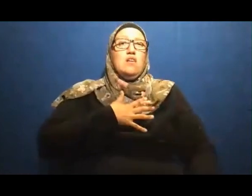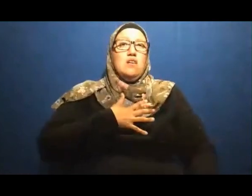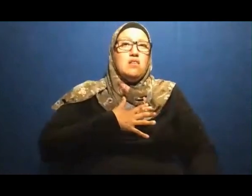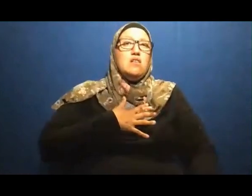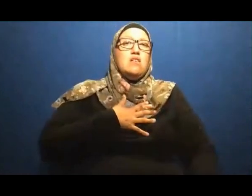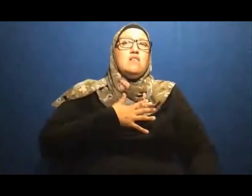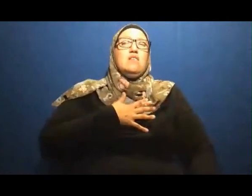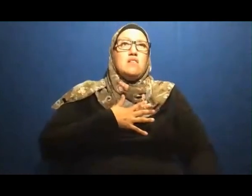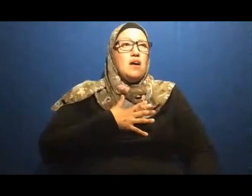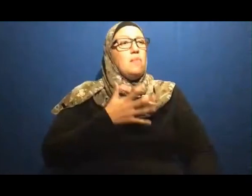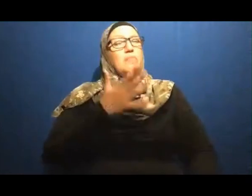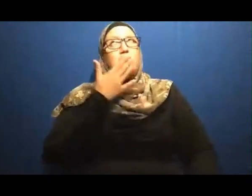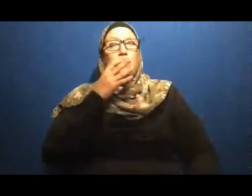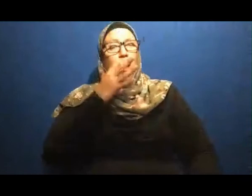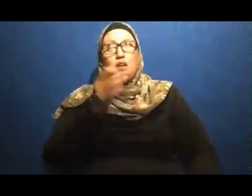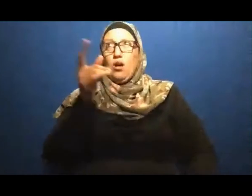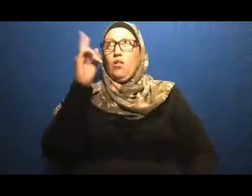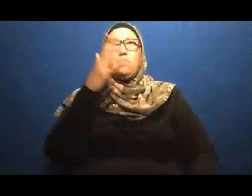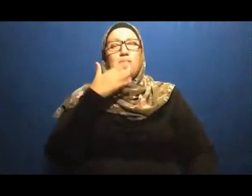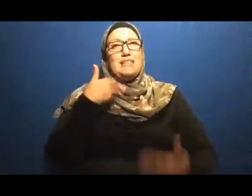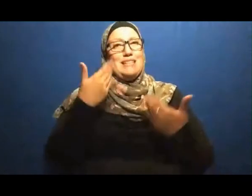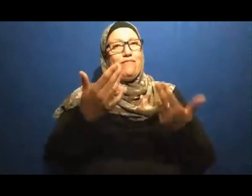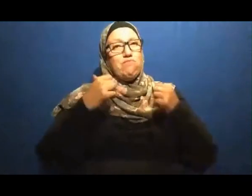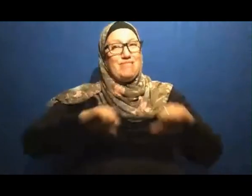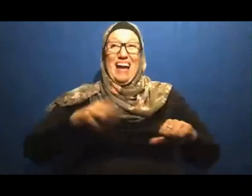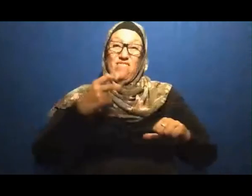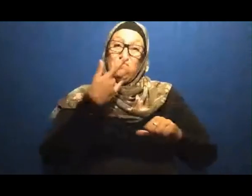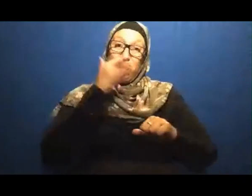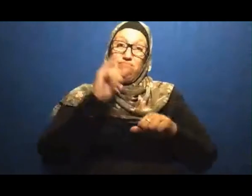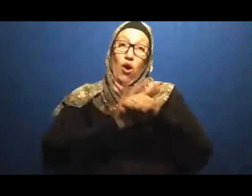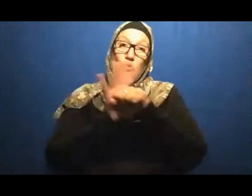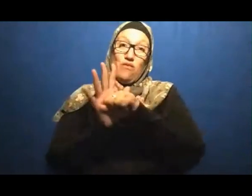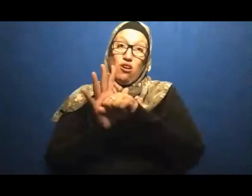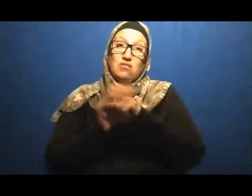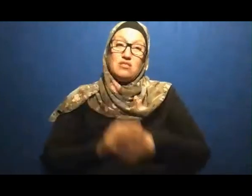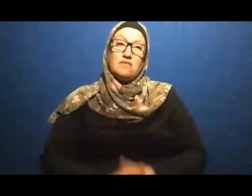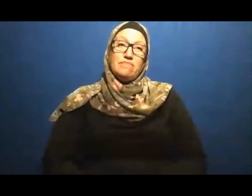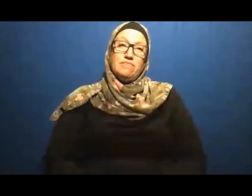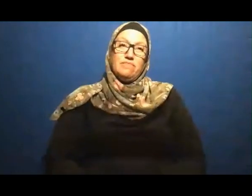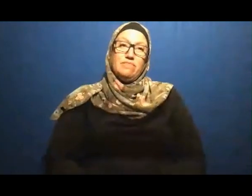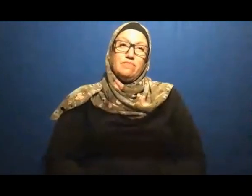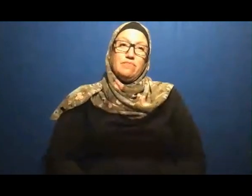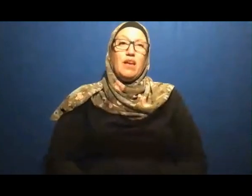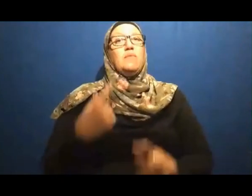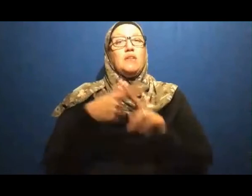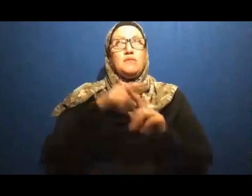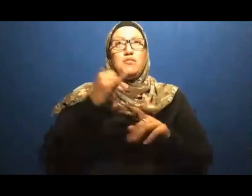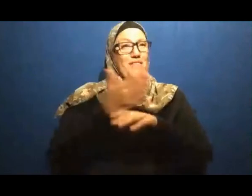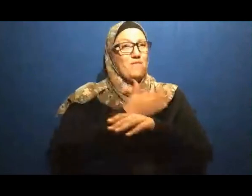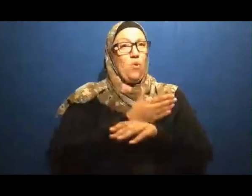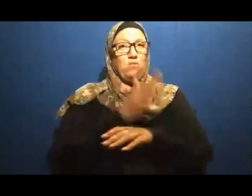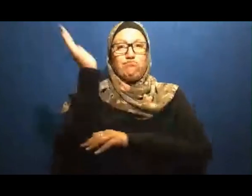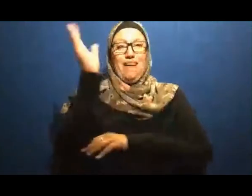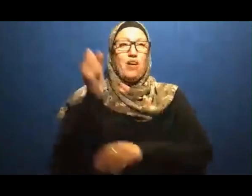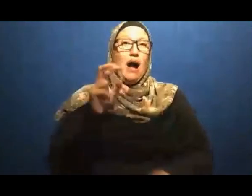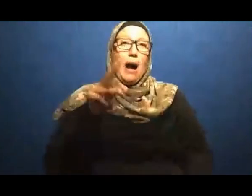Also Just Before I Come To This Session I Had A Request From A Couple Of Young Ladies Who Are In Labor Please Pray